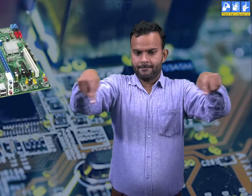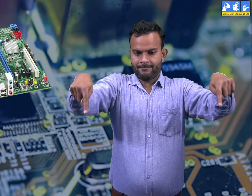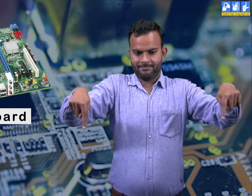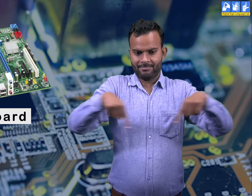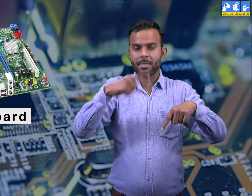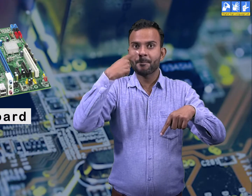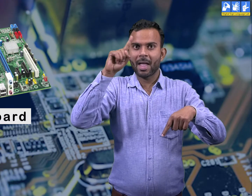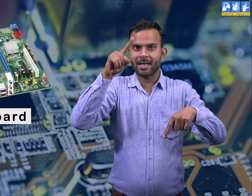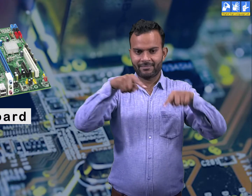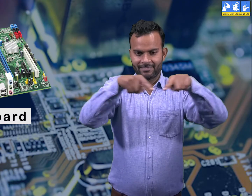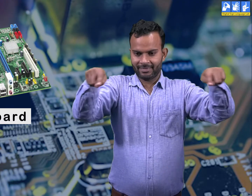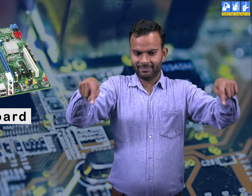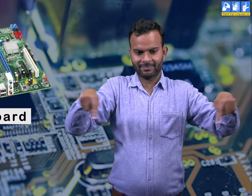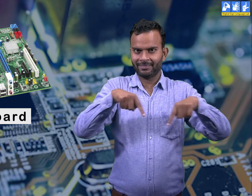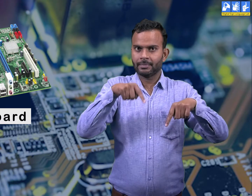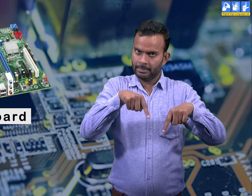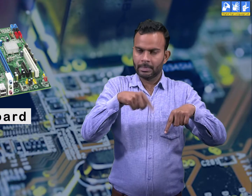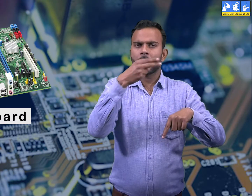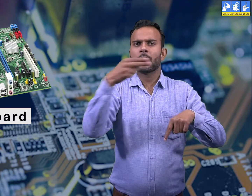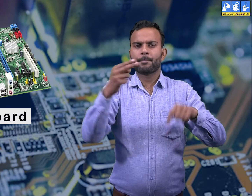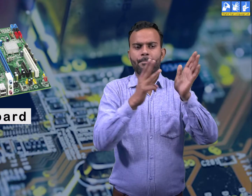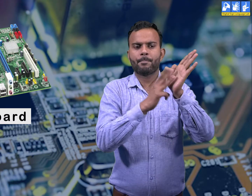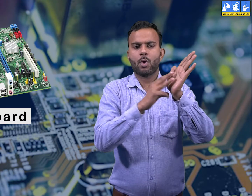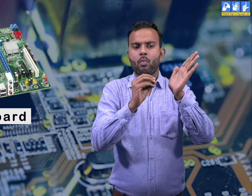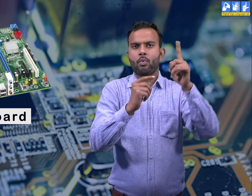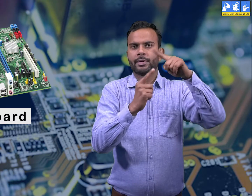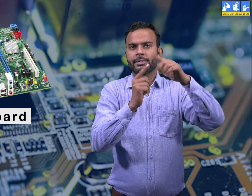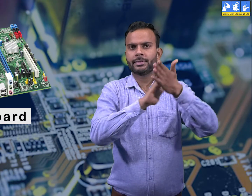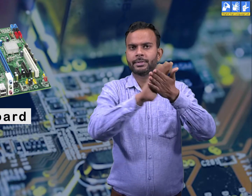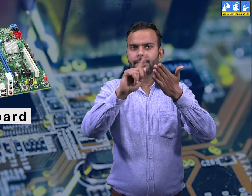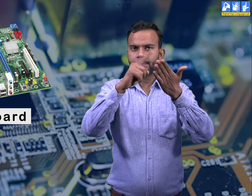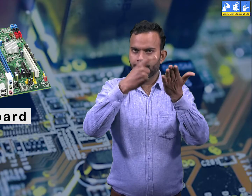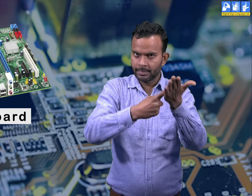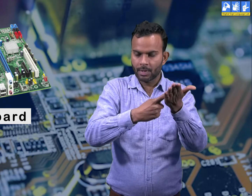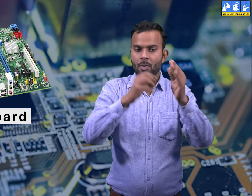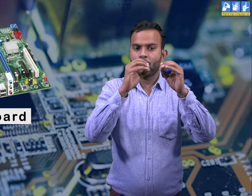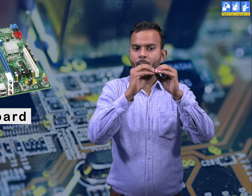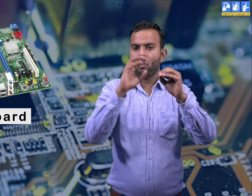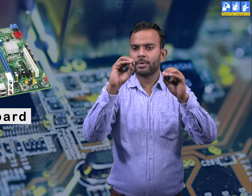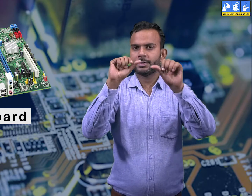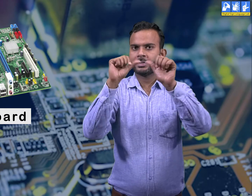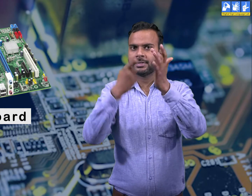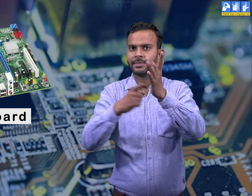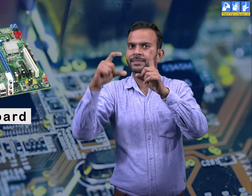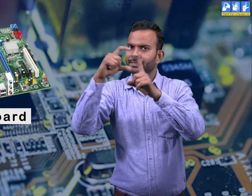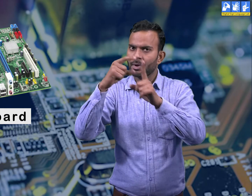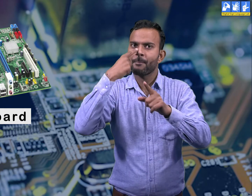It controls all the functions of the computer. The brain of